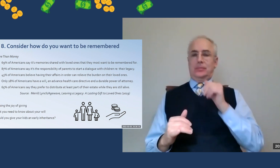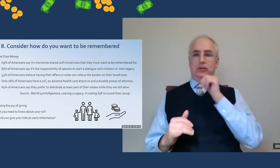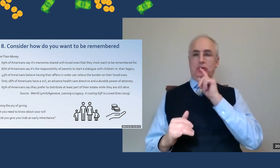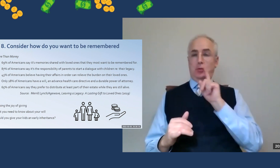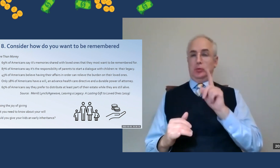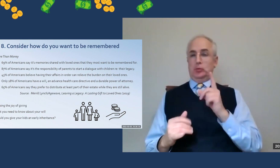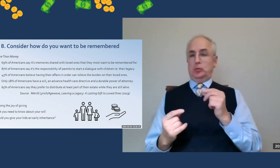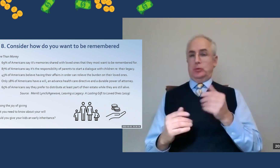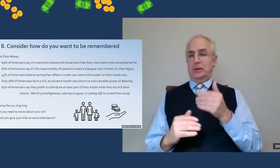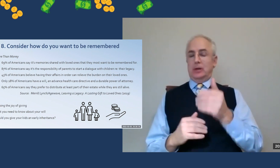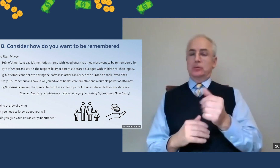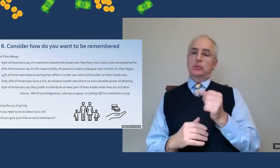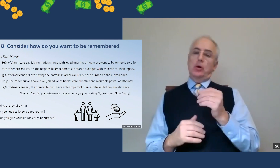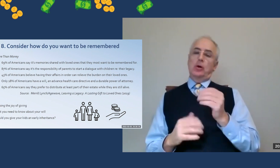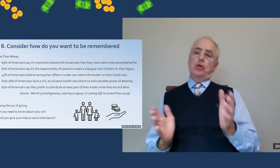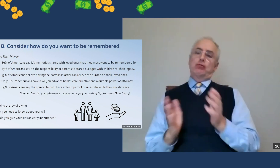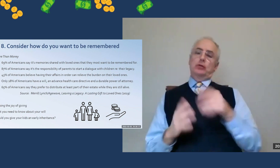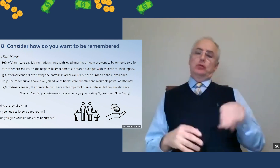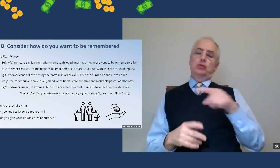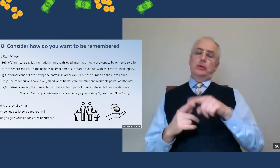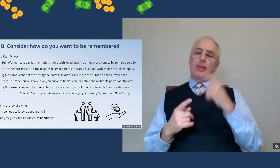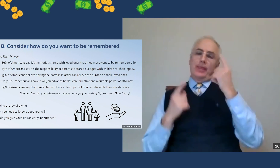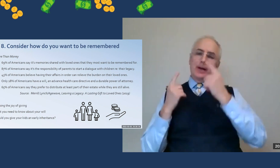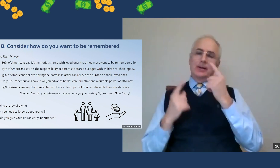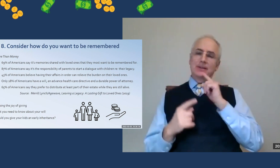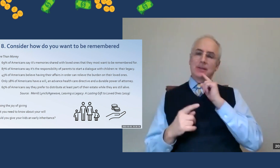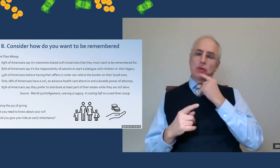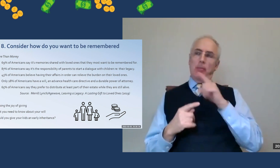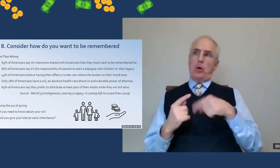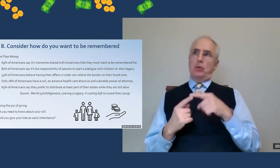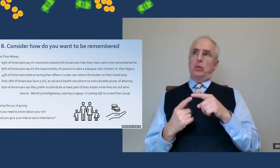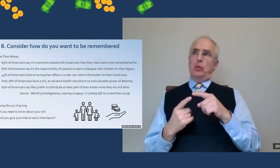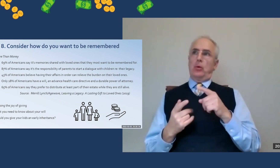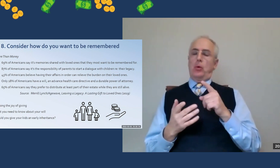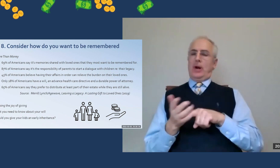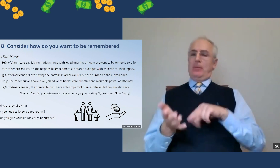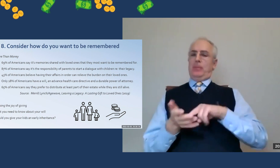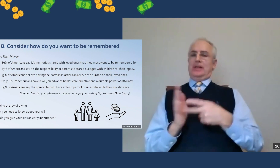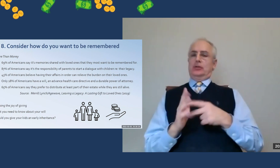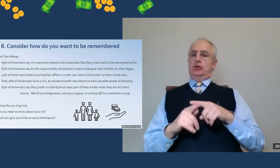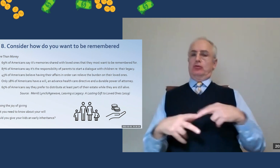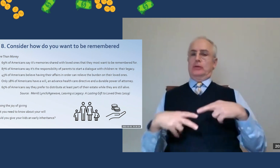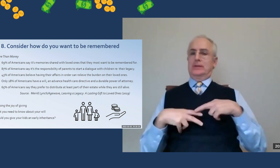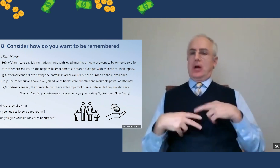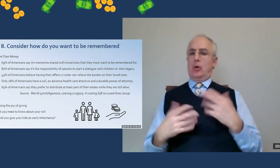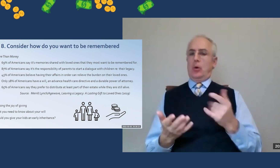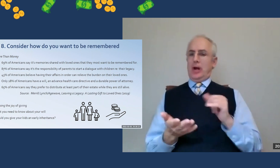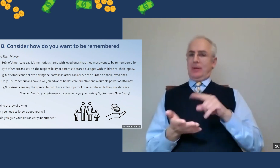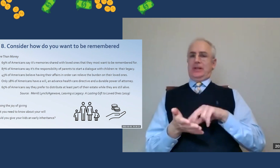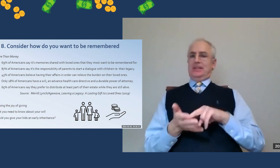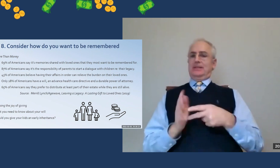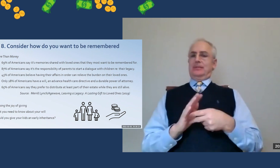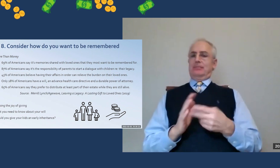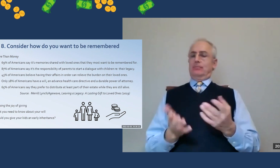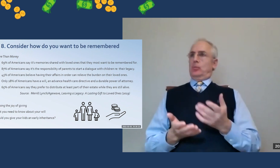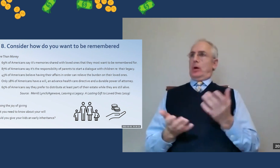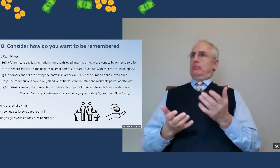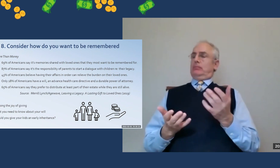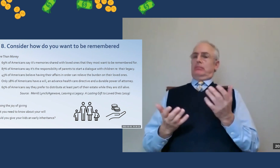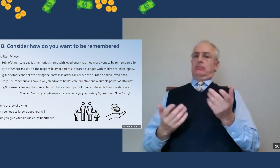retire and then find themselves unsure of where they're going next. So I encourage you to think seriously about what retirement will mean and